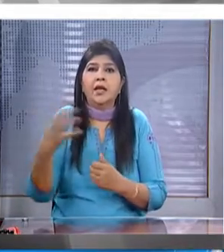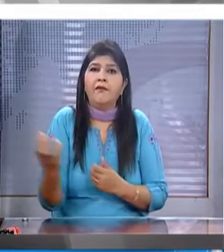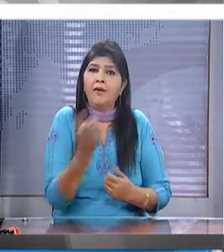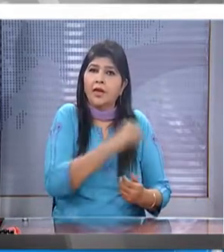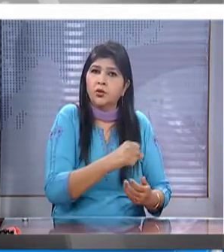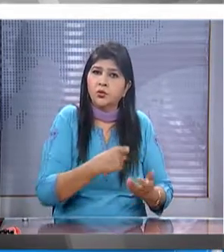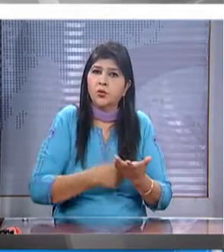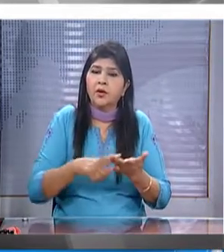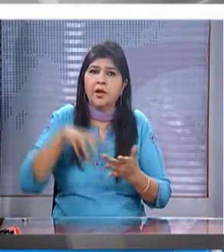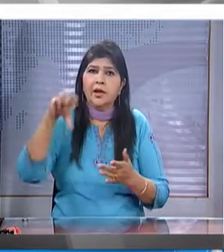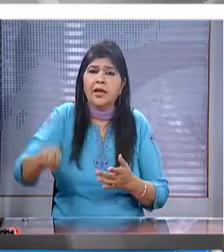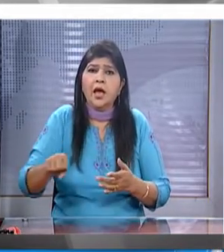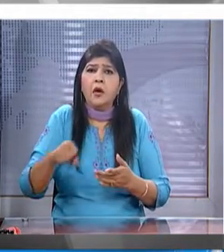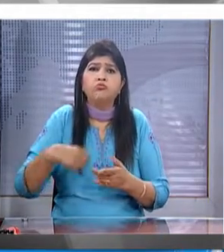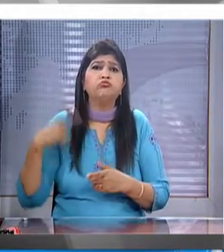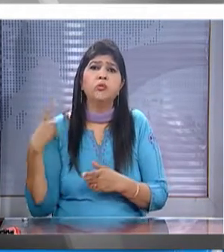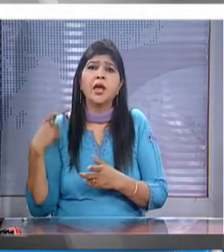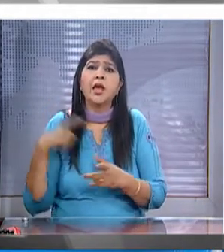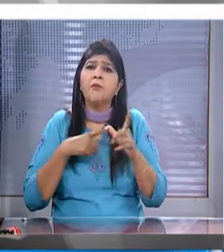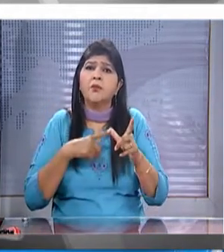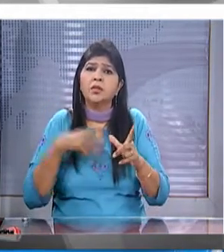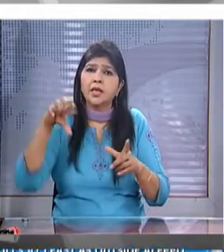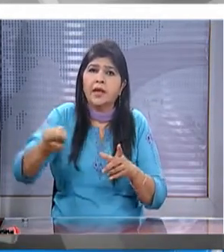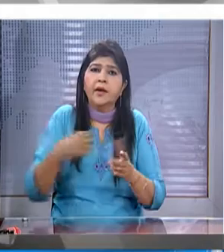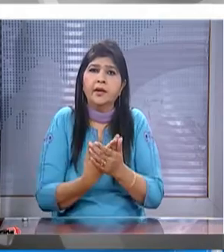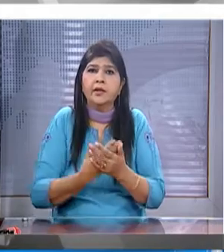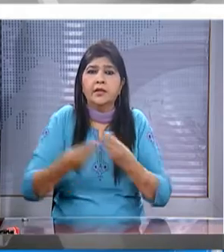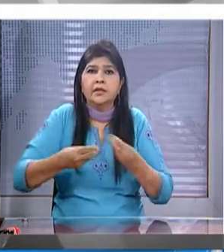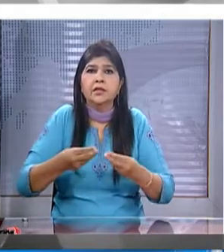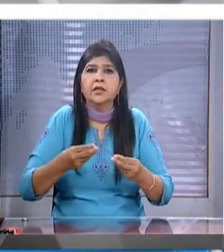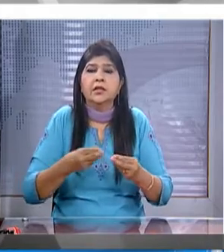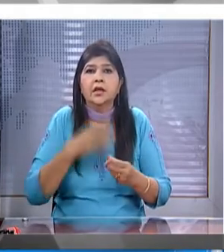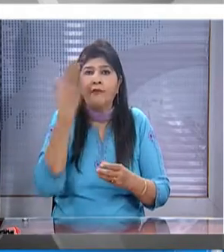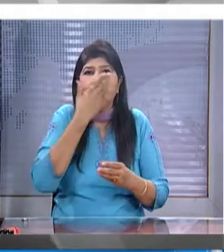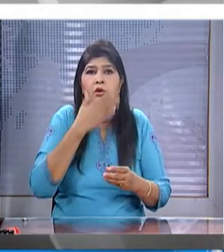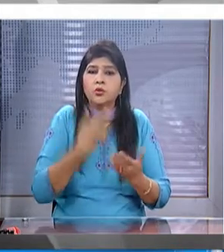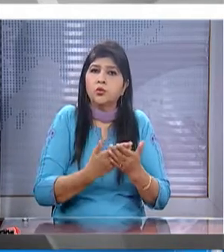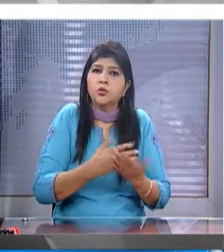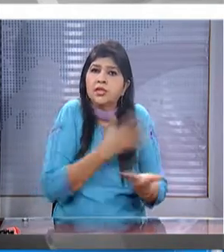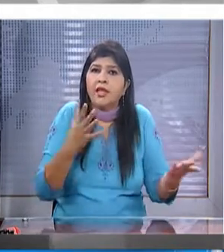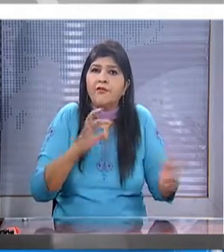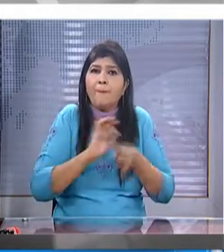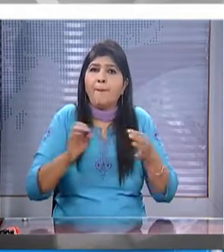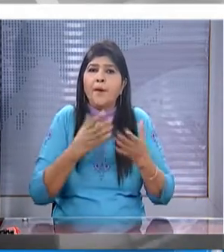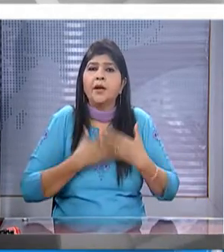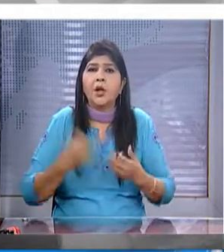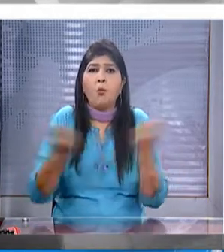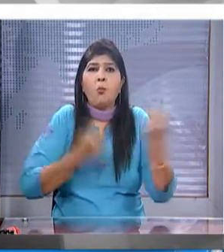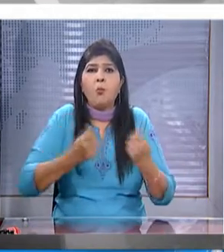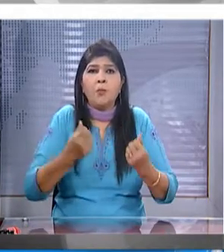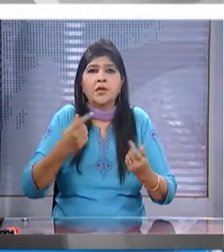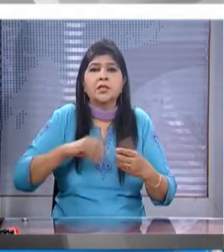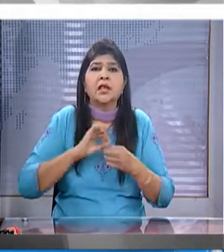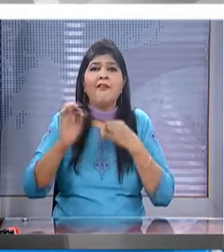from rebel-held towns being moved under a deal amateur video showed several burnt-out buses and vehicles